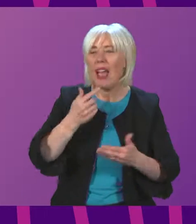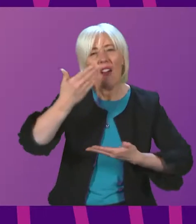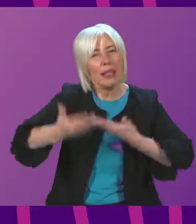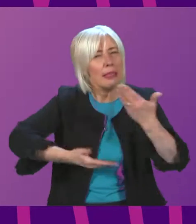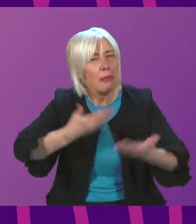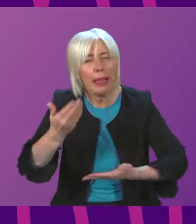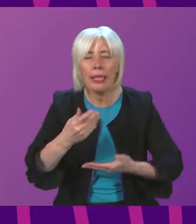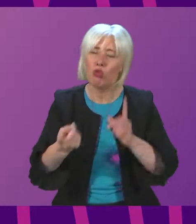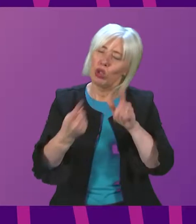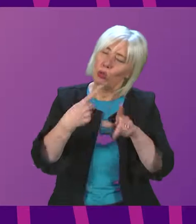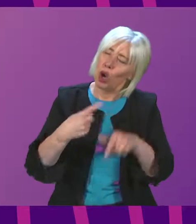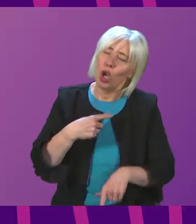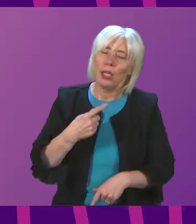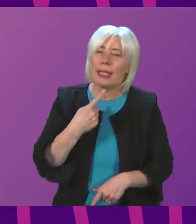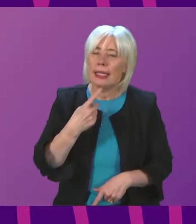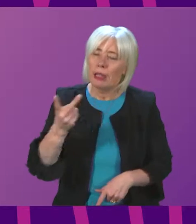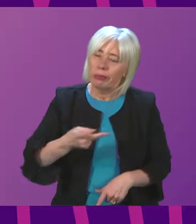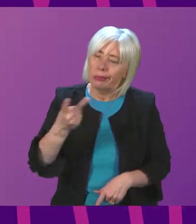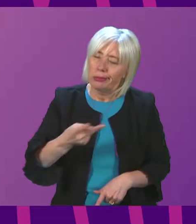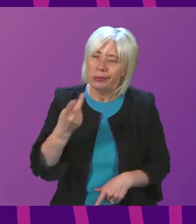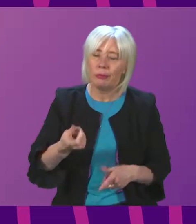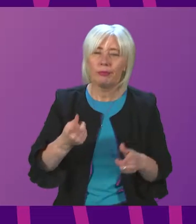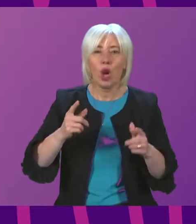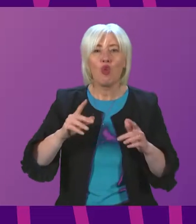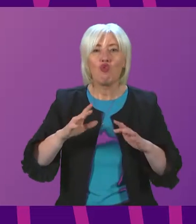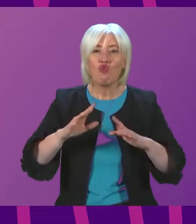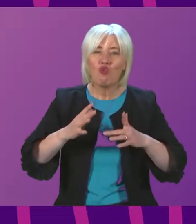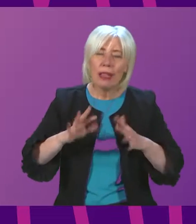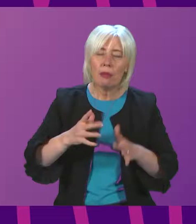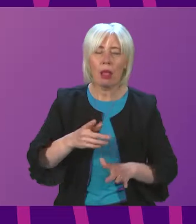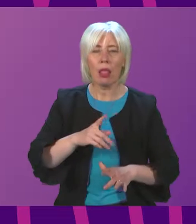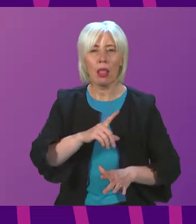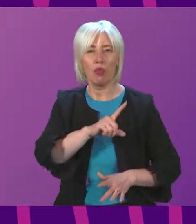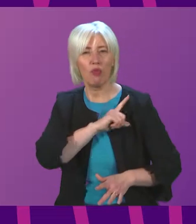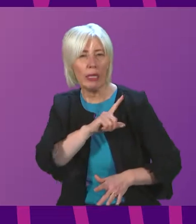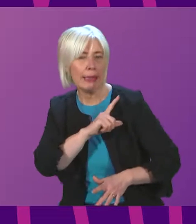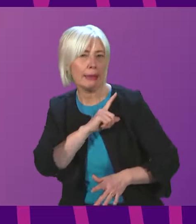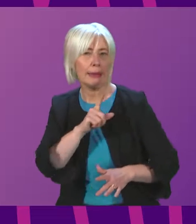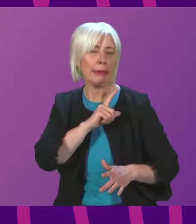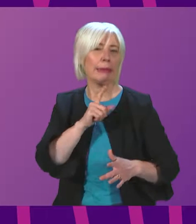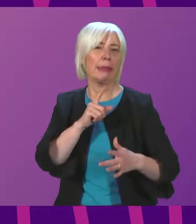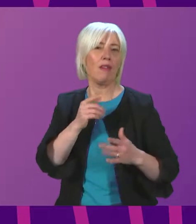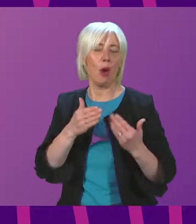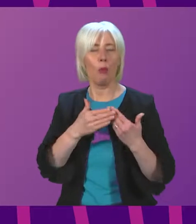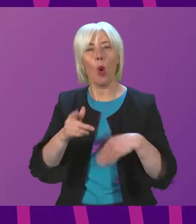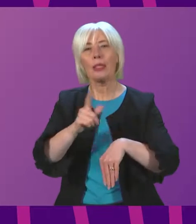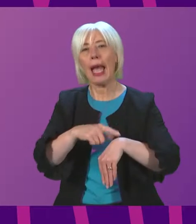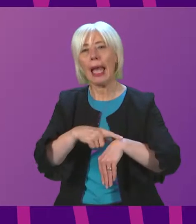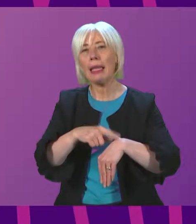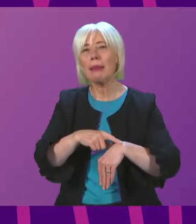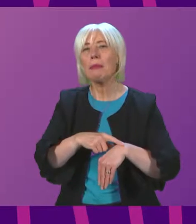questions now, what would those reasonable excuses or reasonable reasons for needing more time be?